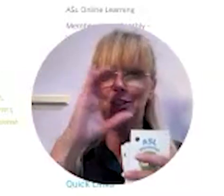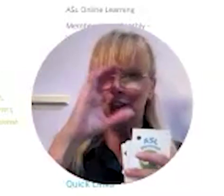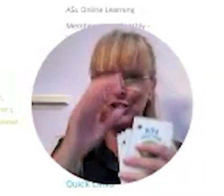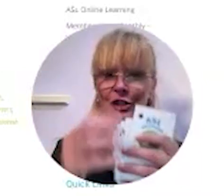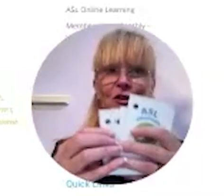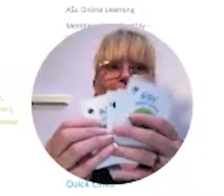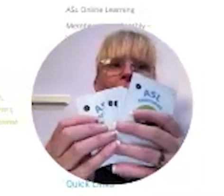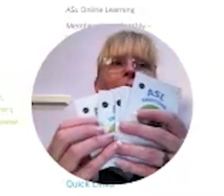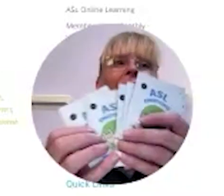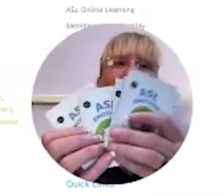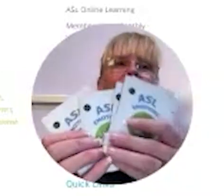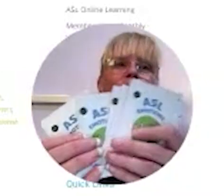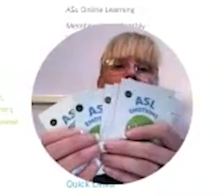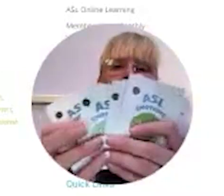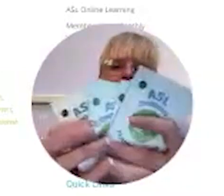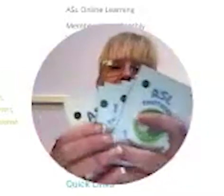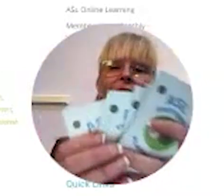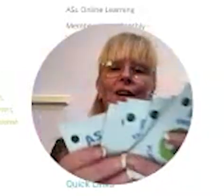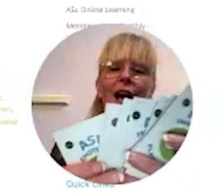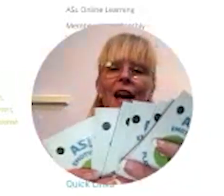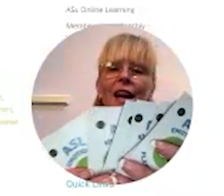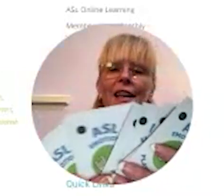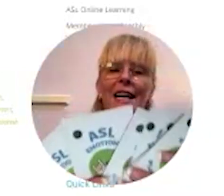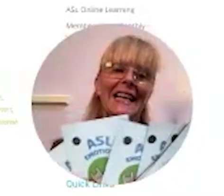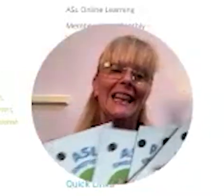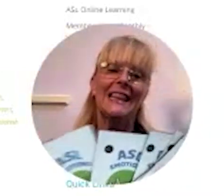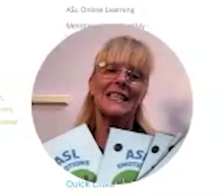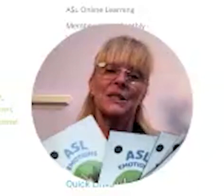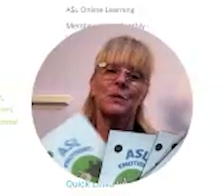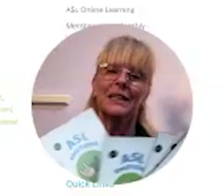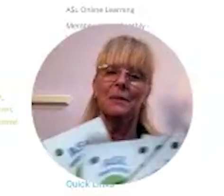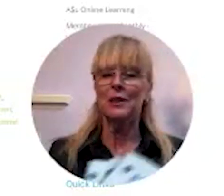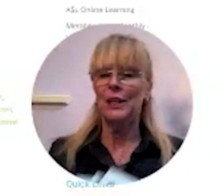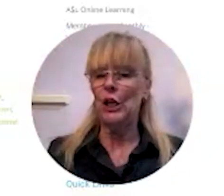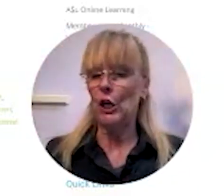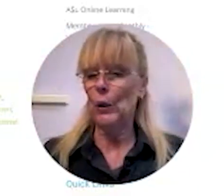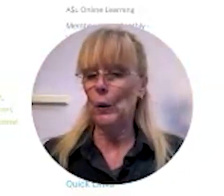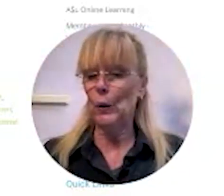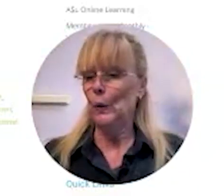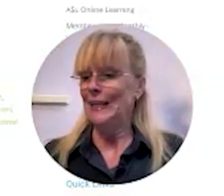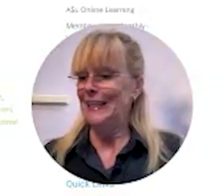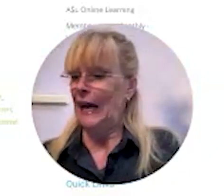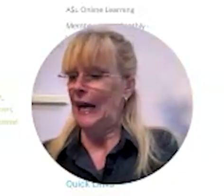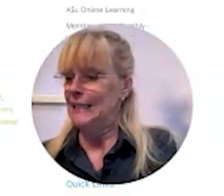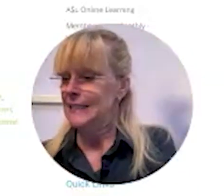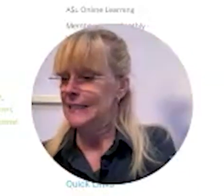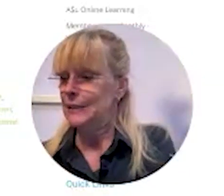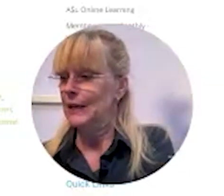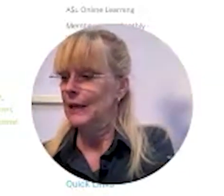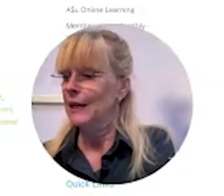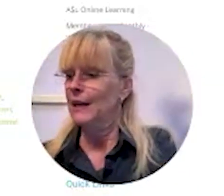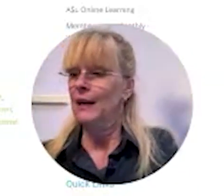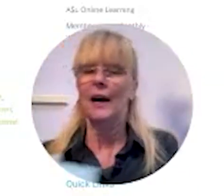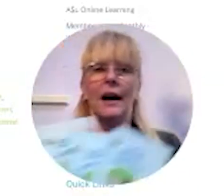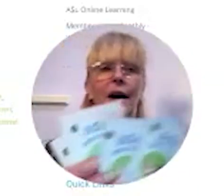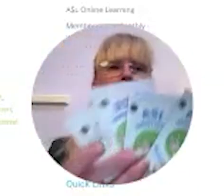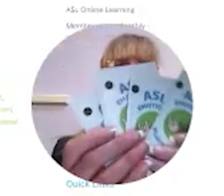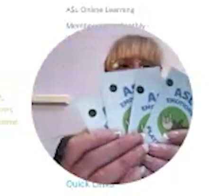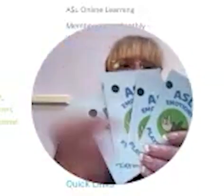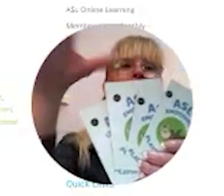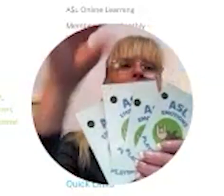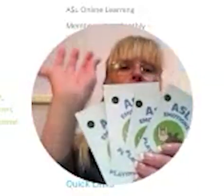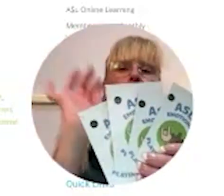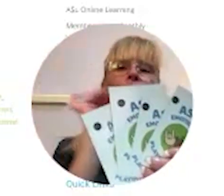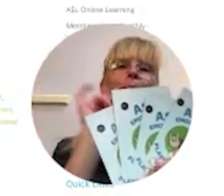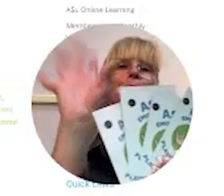.com just in the search bar so you have here and this one i'm gonna go yes um